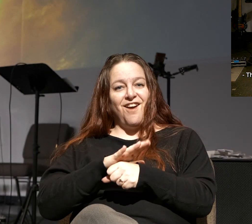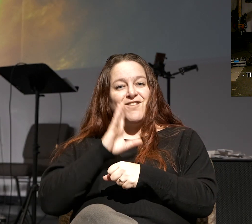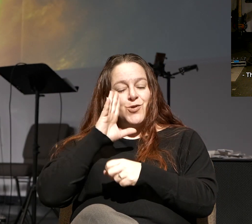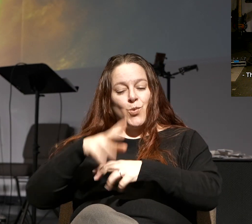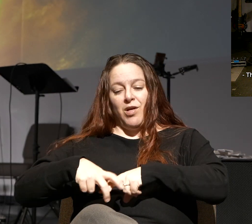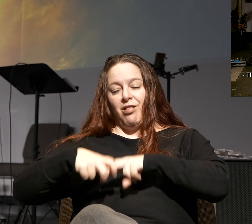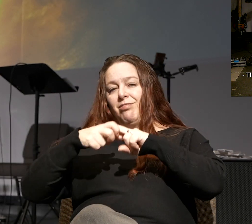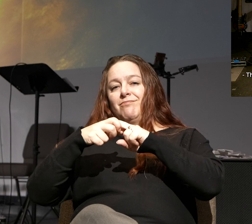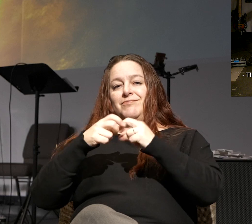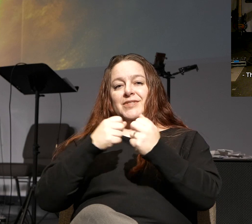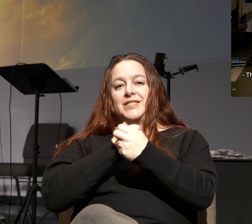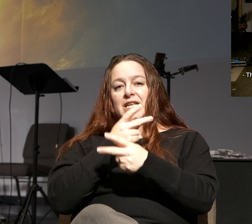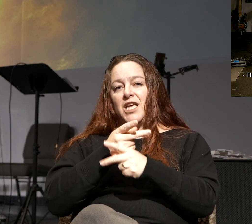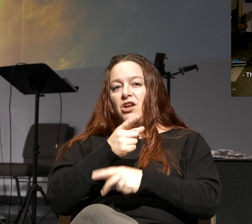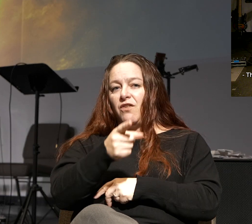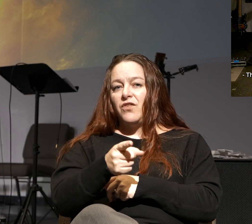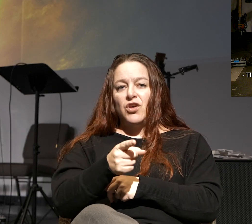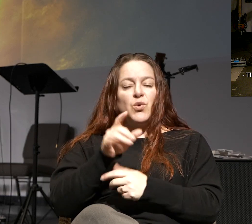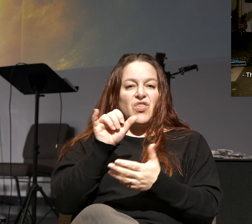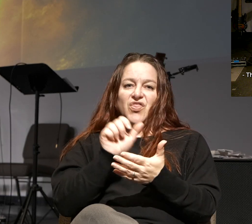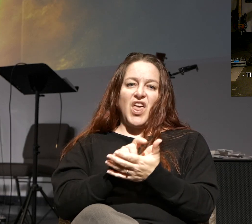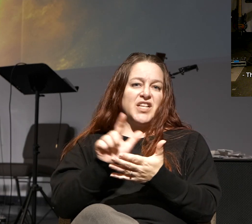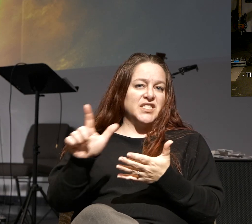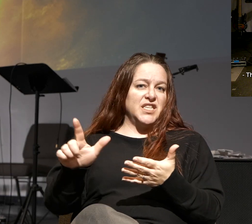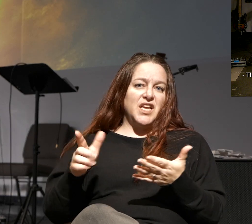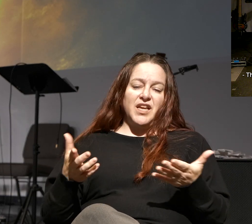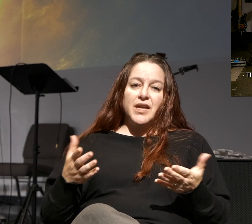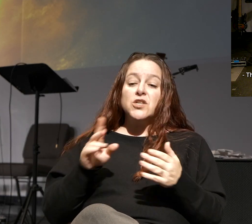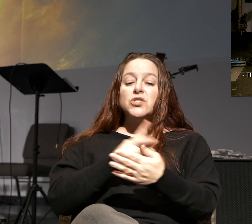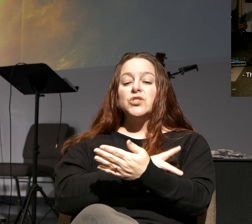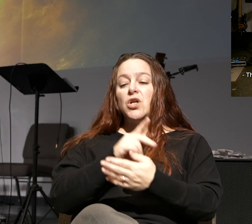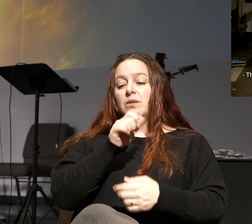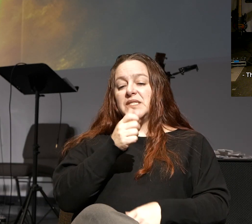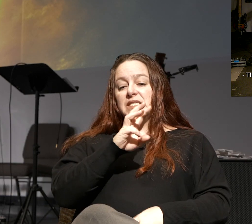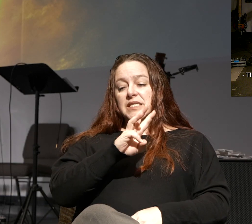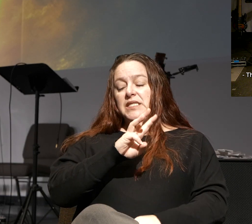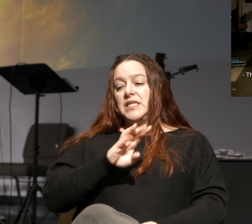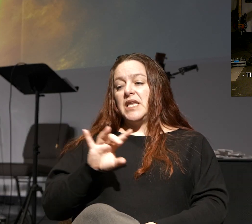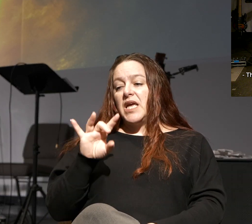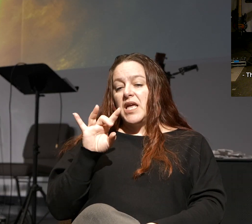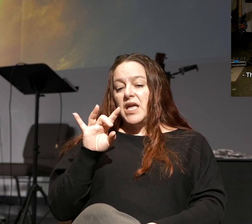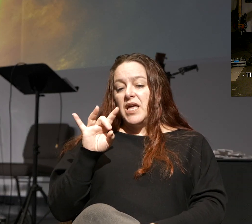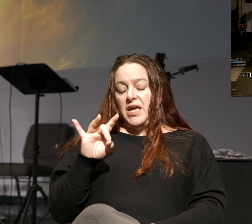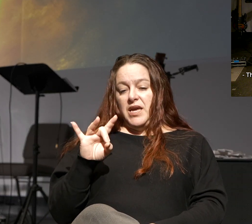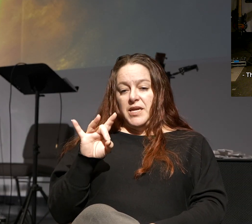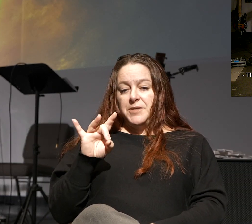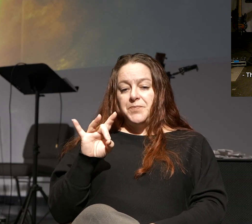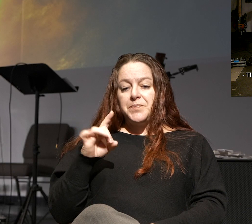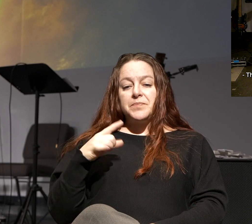He will take care of you. That is it. It tells us in Psalm 16, 8, I have set the Lord